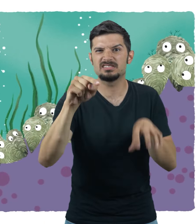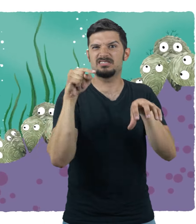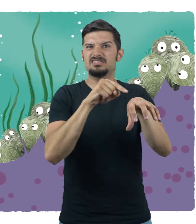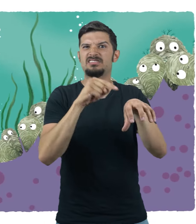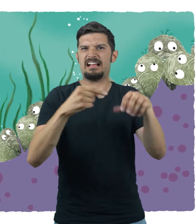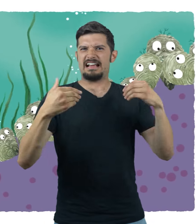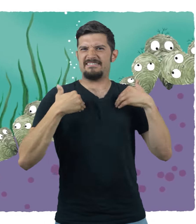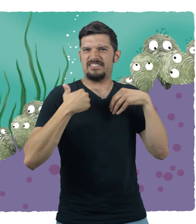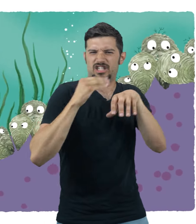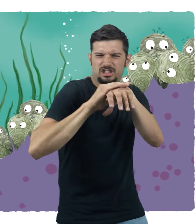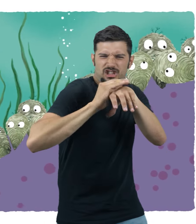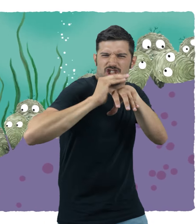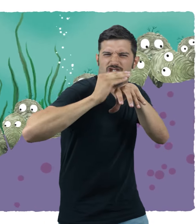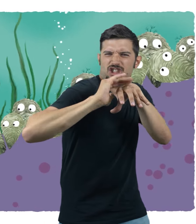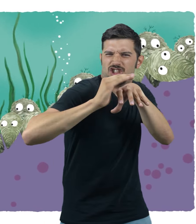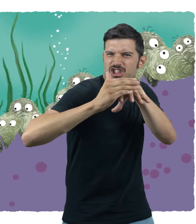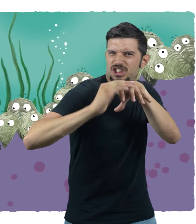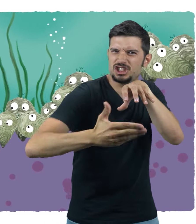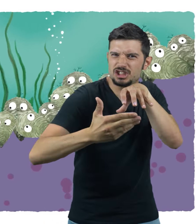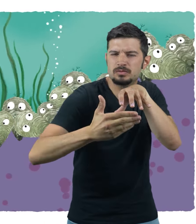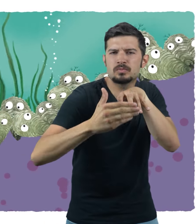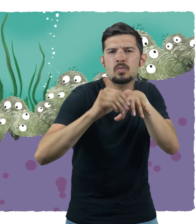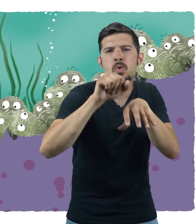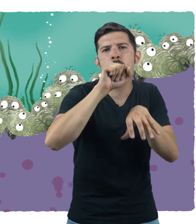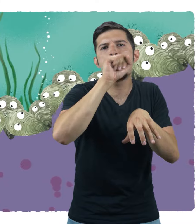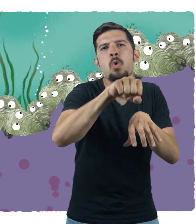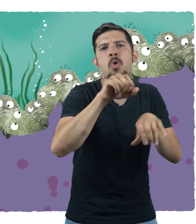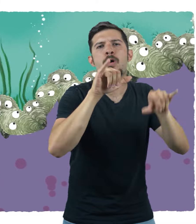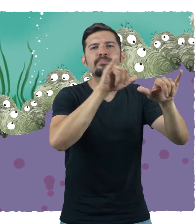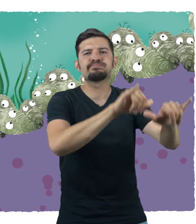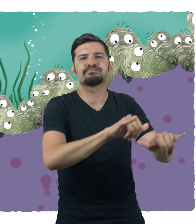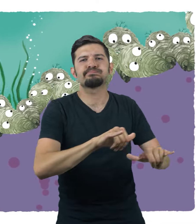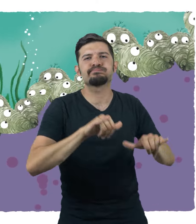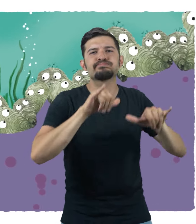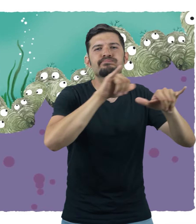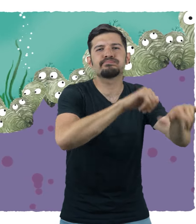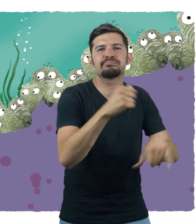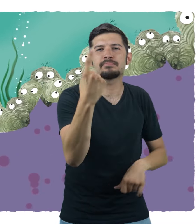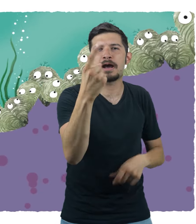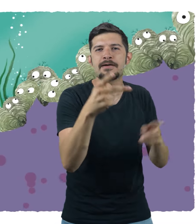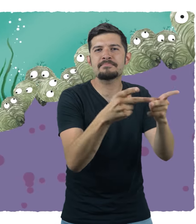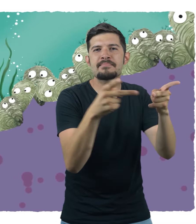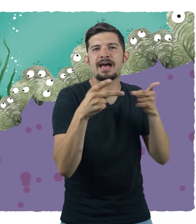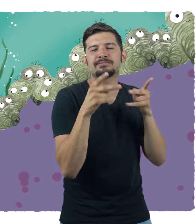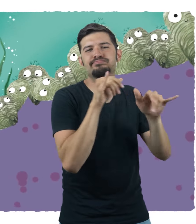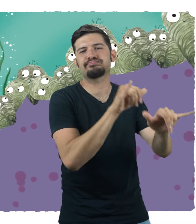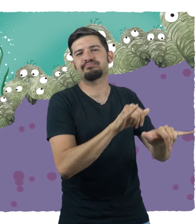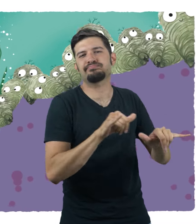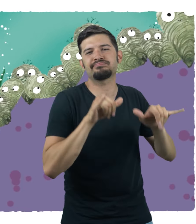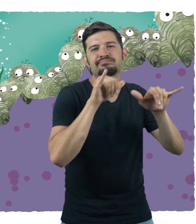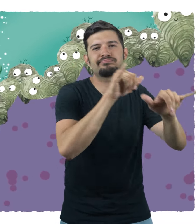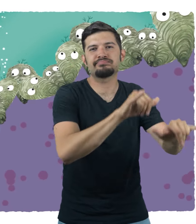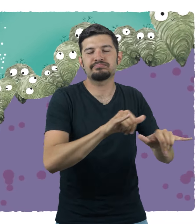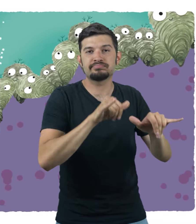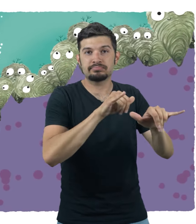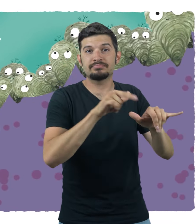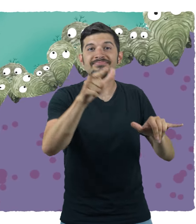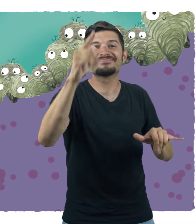Clam vs. Oyster serves up. Oysters have a rough shell while